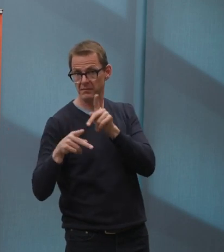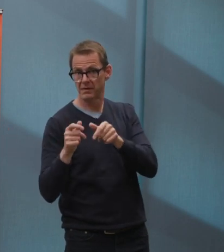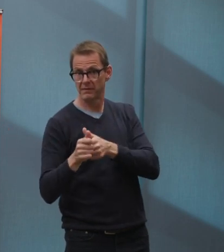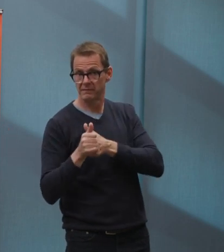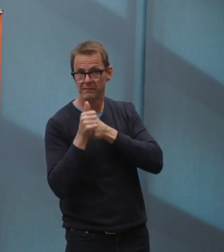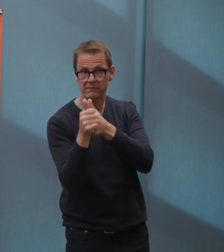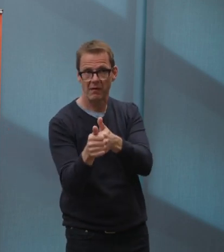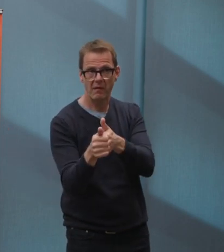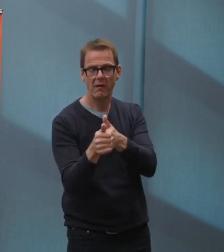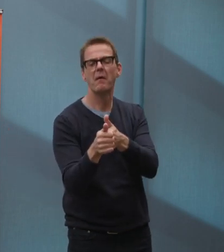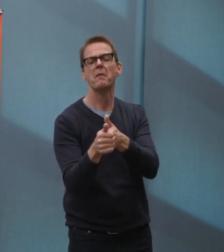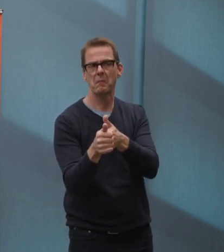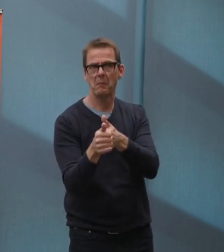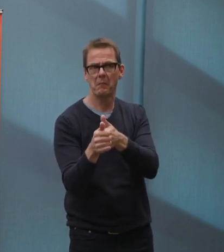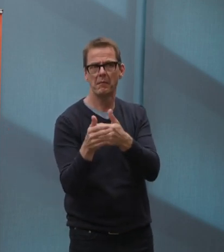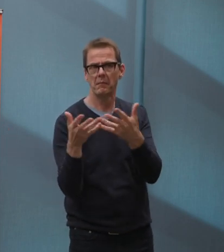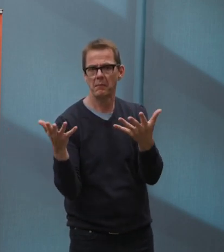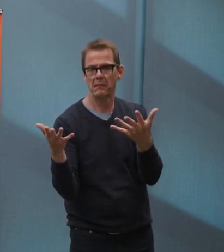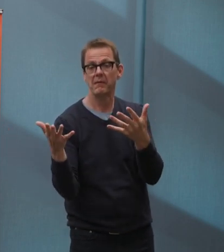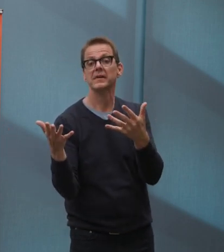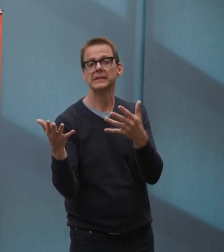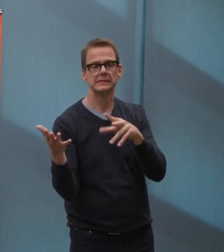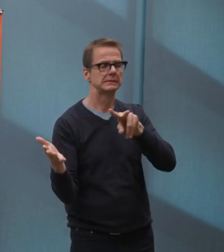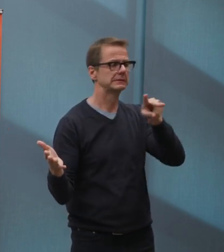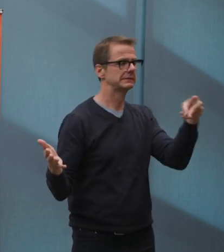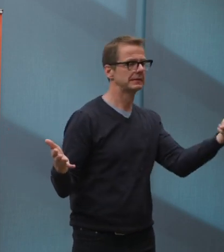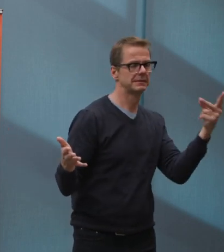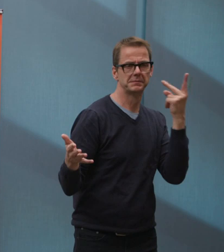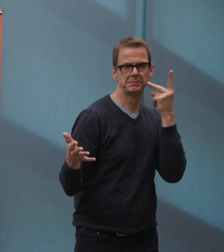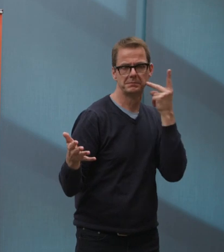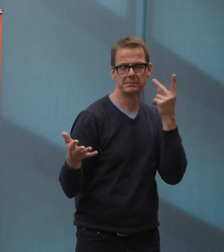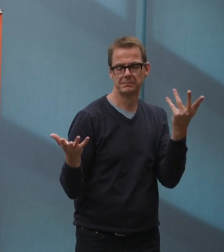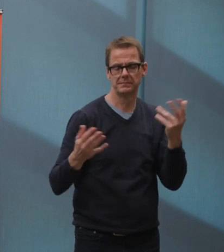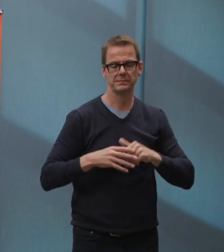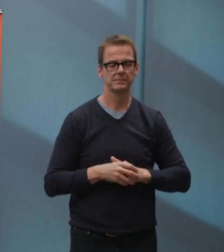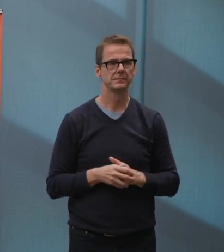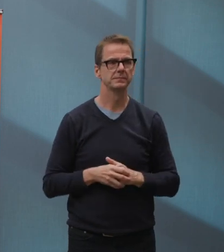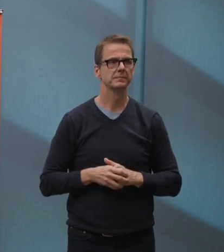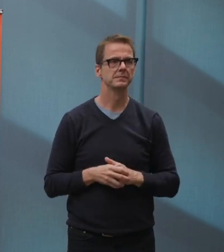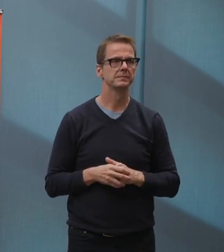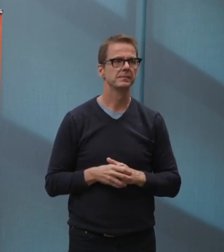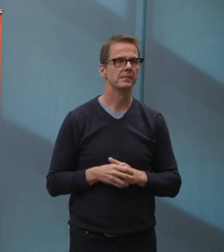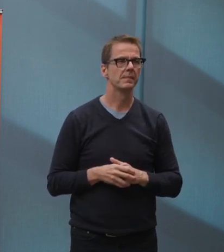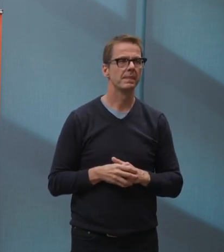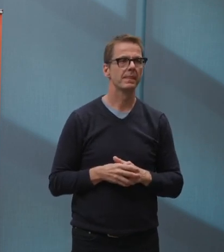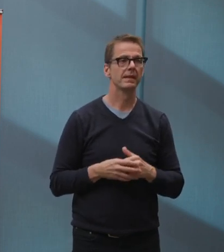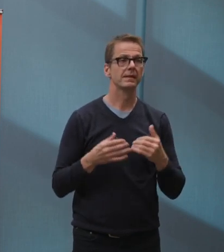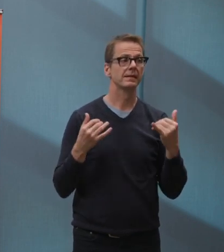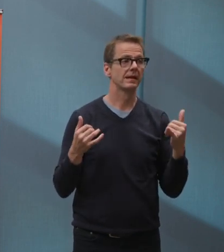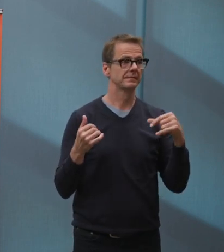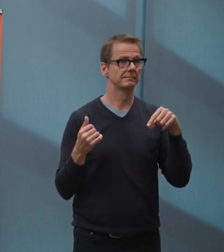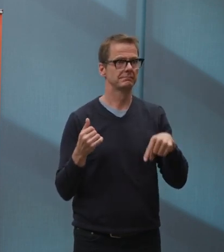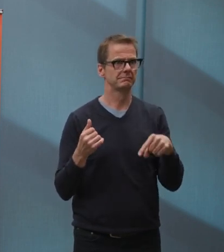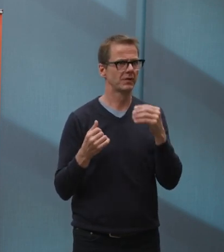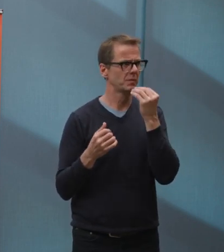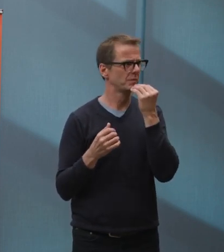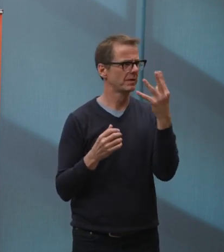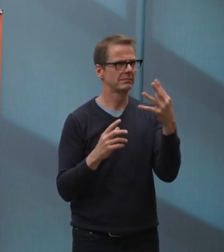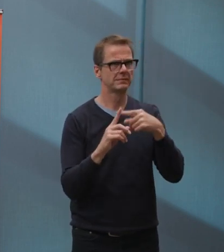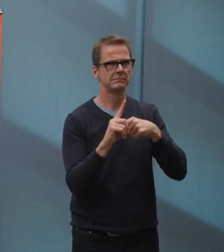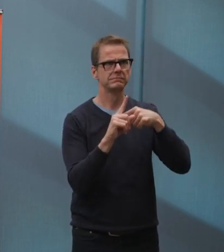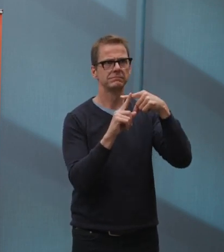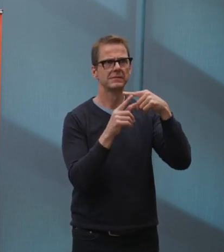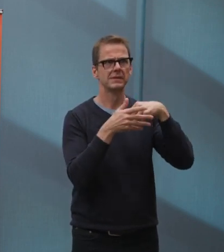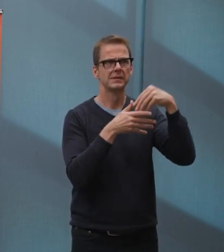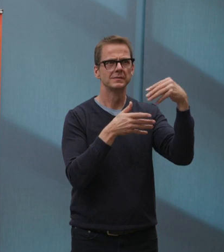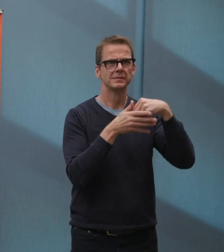likely have noticed that the construction season is ramping up on the streets of Edmonton. This work is critical to keeping our roads, bridges, facilities, parks,